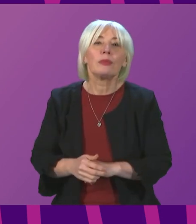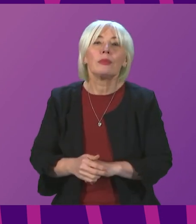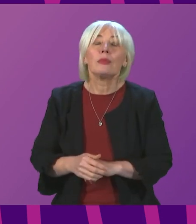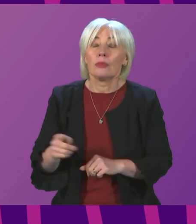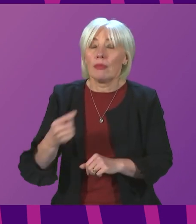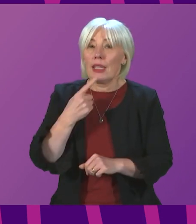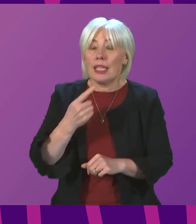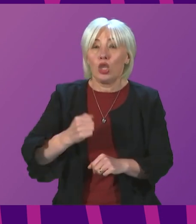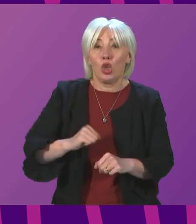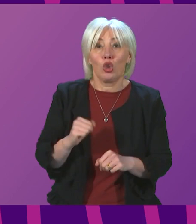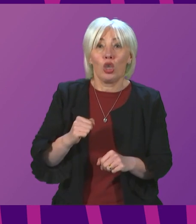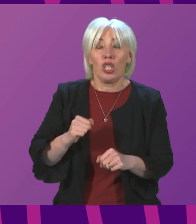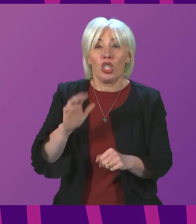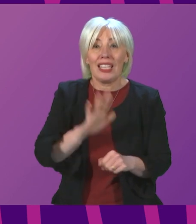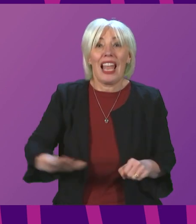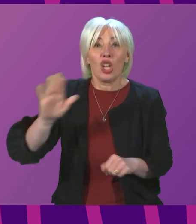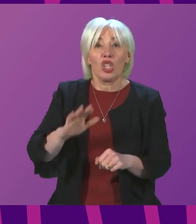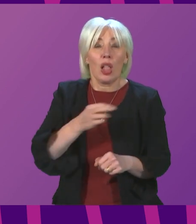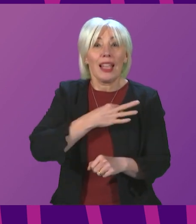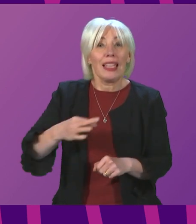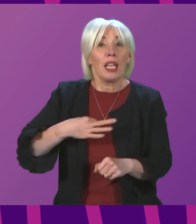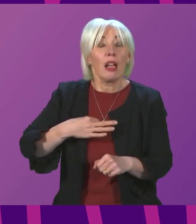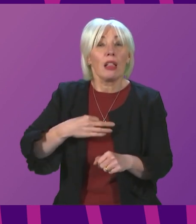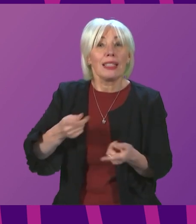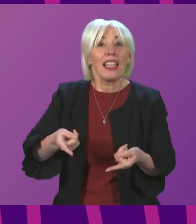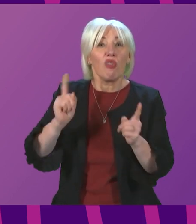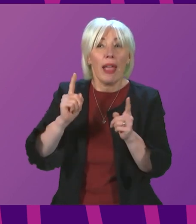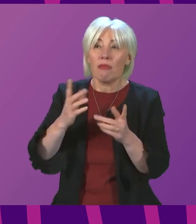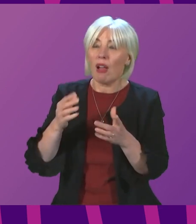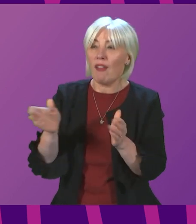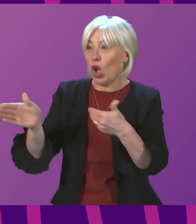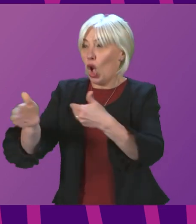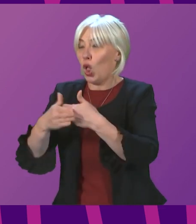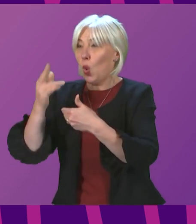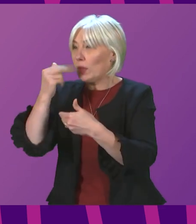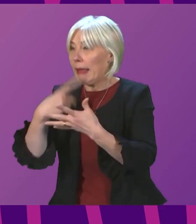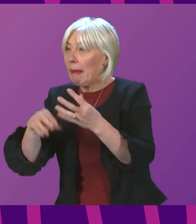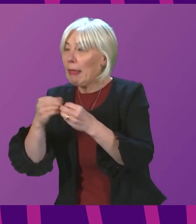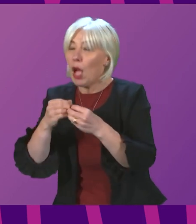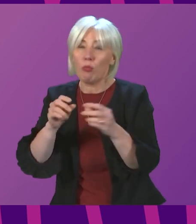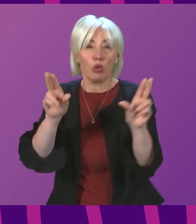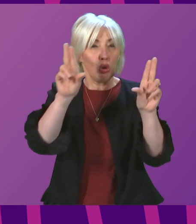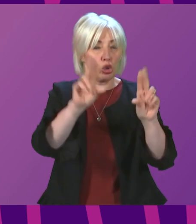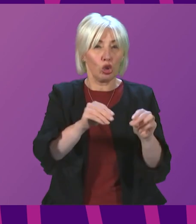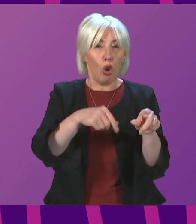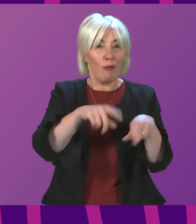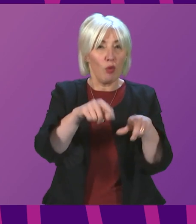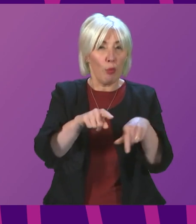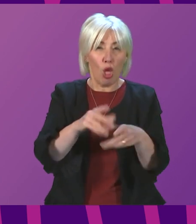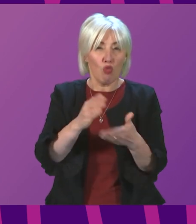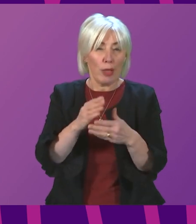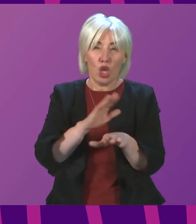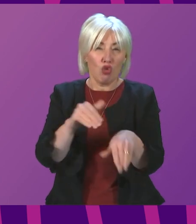Scotland's national clinical director has said that closing nightclubs and cancelling football fixtures has made little difference to Scotland's coronavirus case numbers.